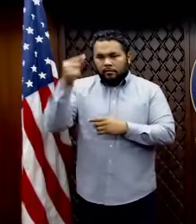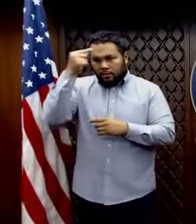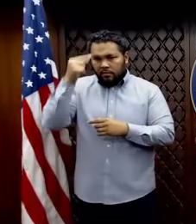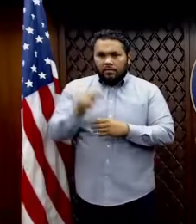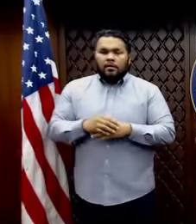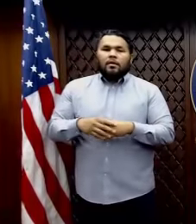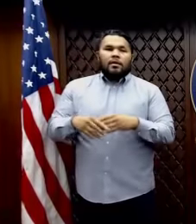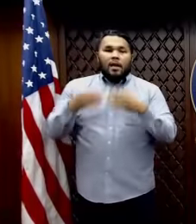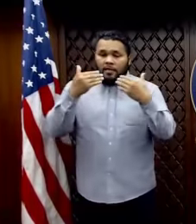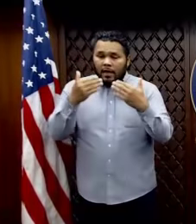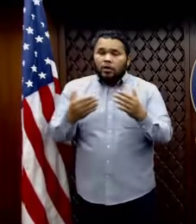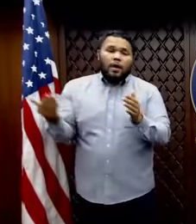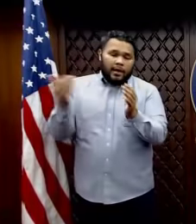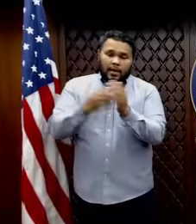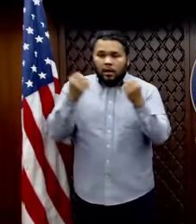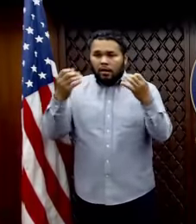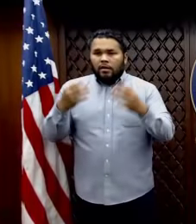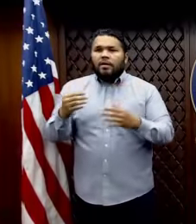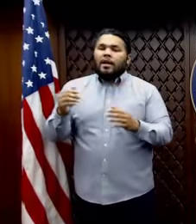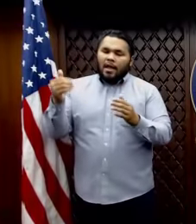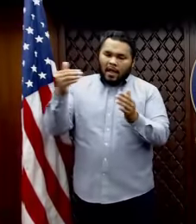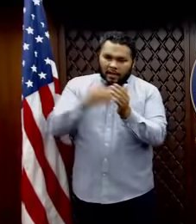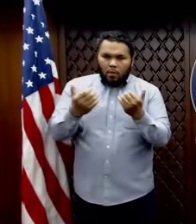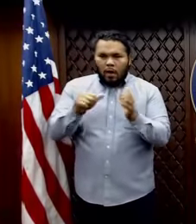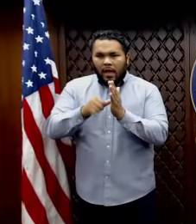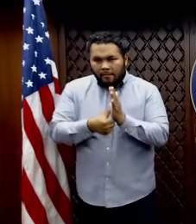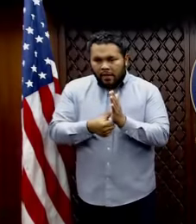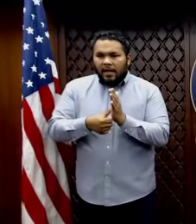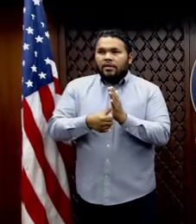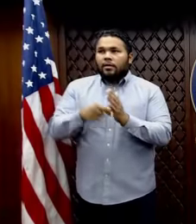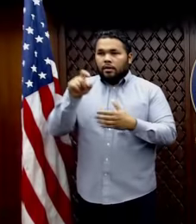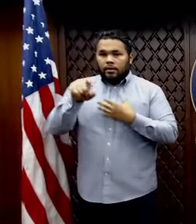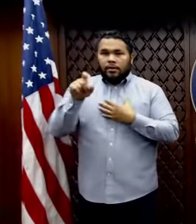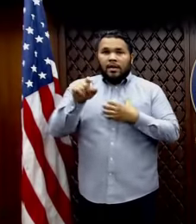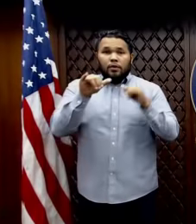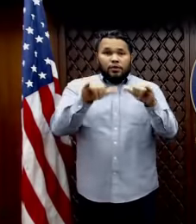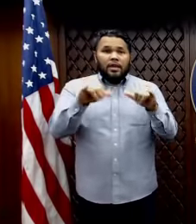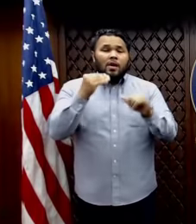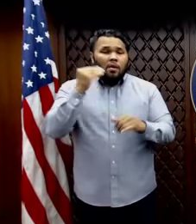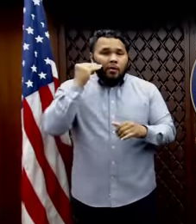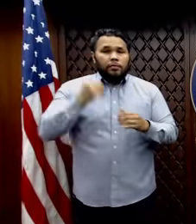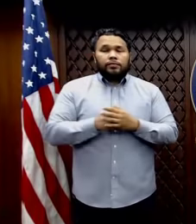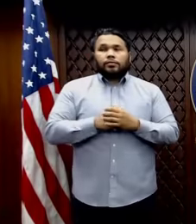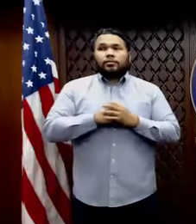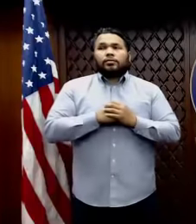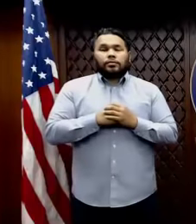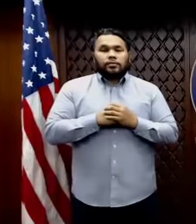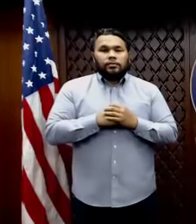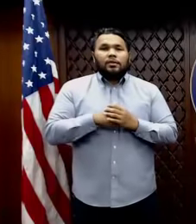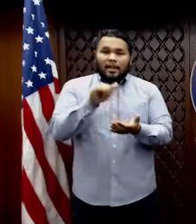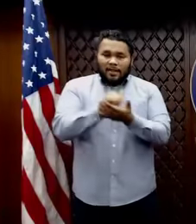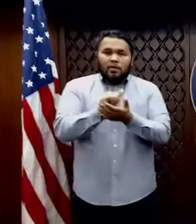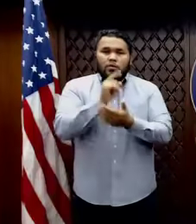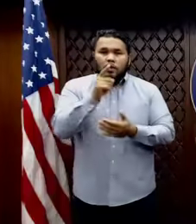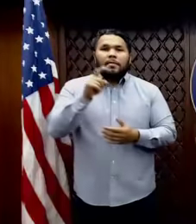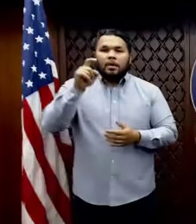Thank you very much. Again, we just want to emphasize, uh, the need for everybody to stay home. Uh, and, uh, that really should be a